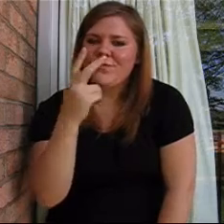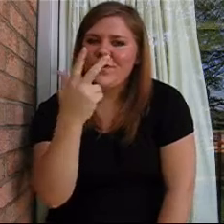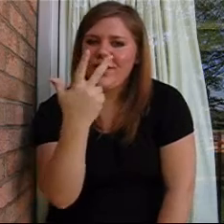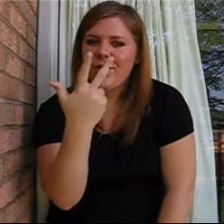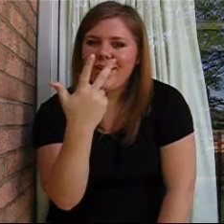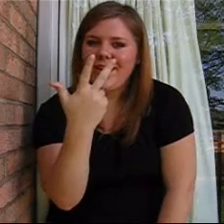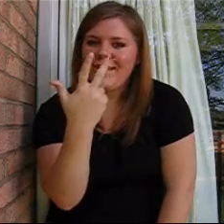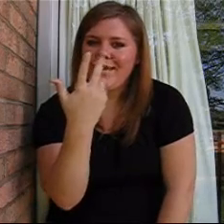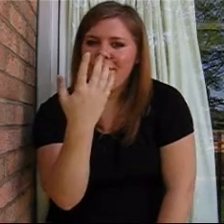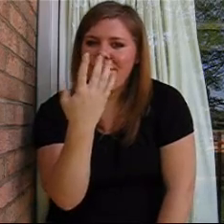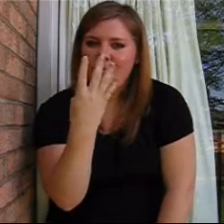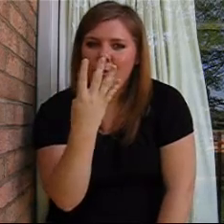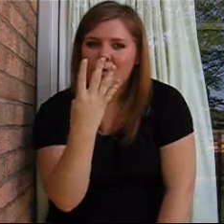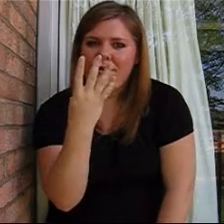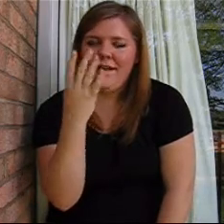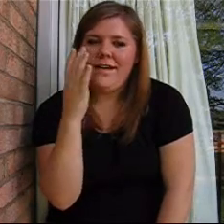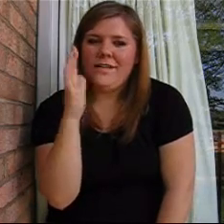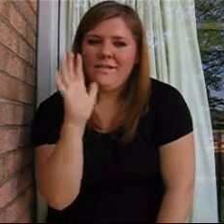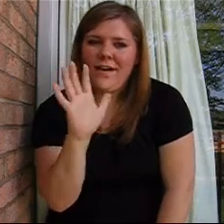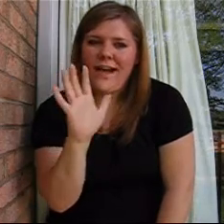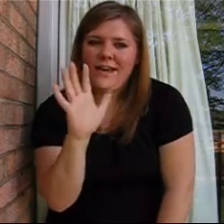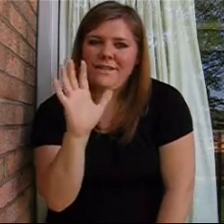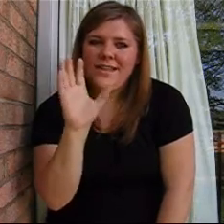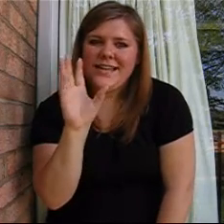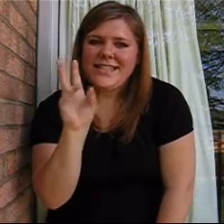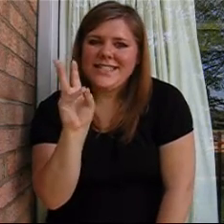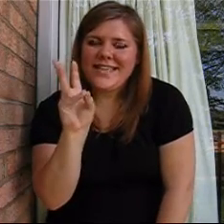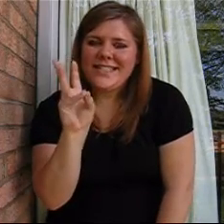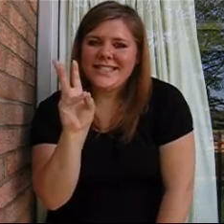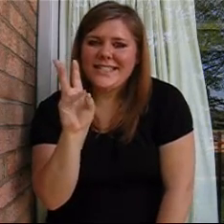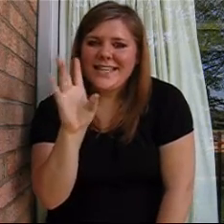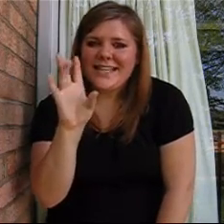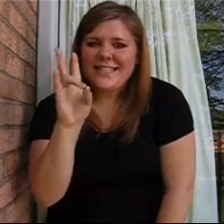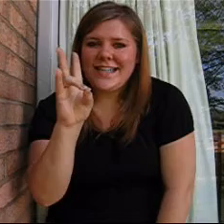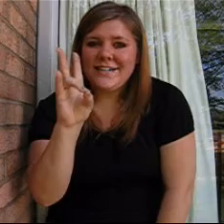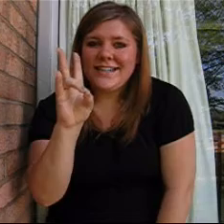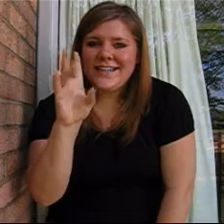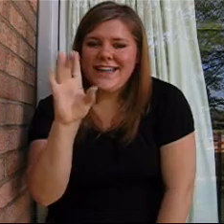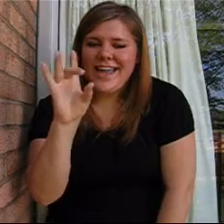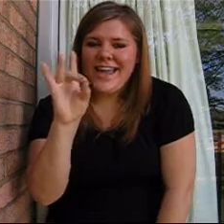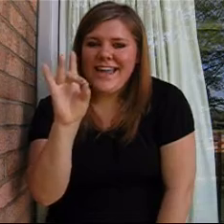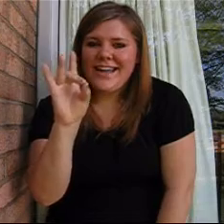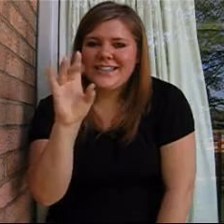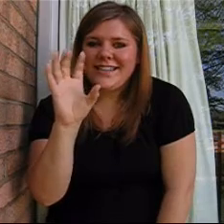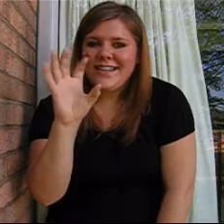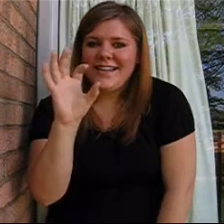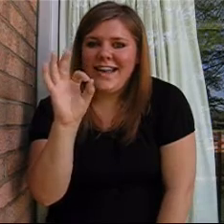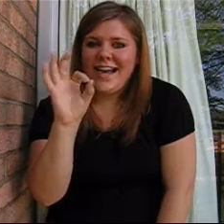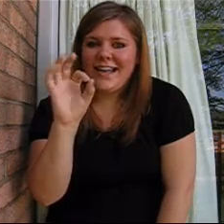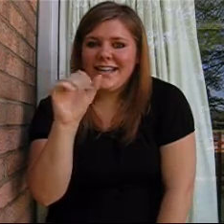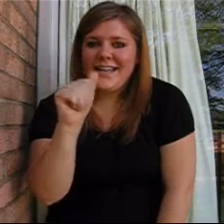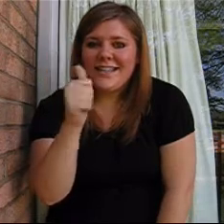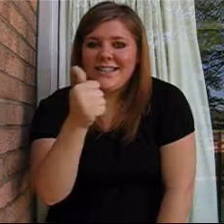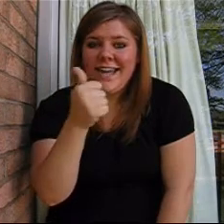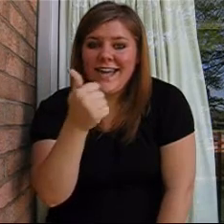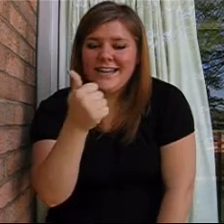3, 4, 5, 6, 7, 8, 9, 10,